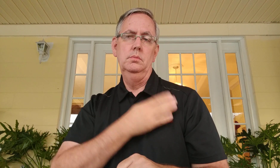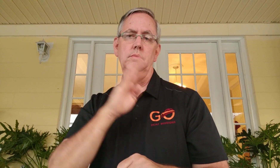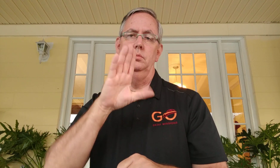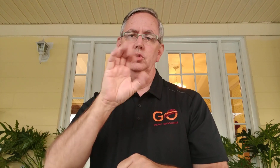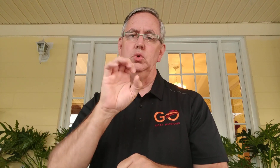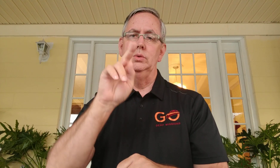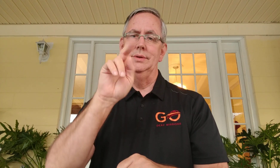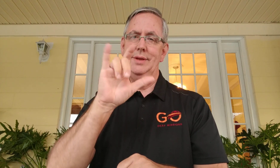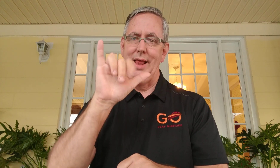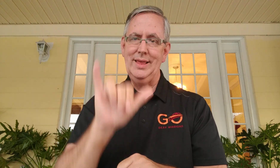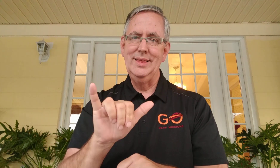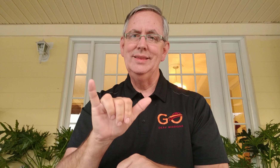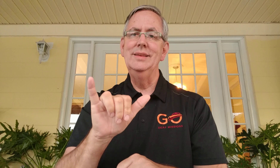Bruce Kelly is a pastor.